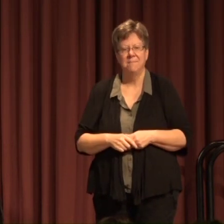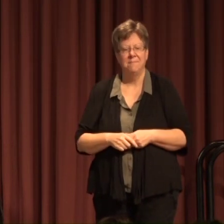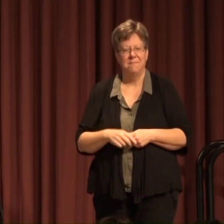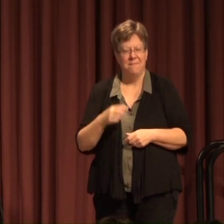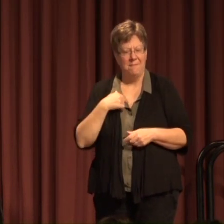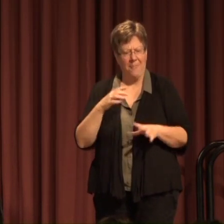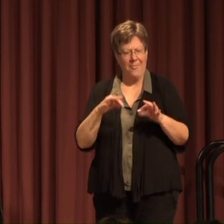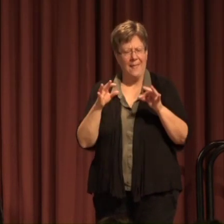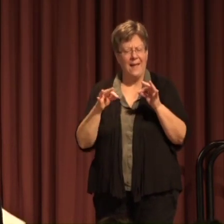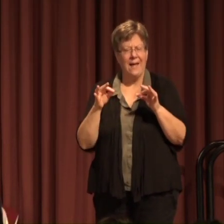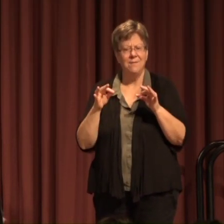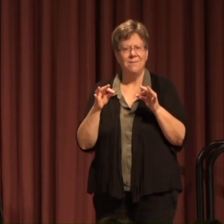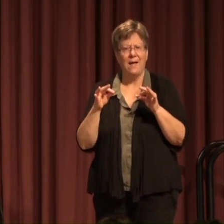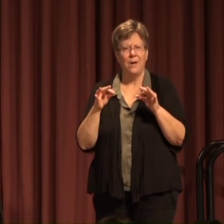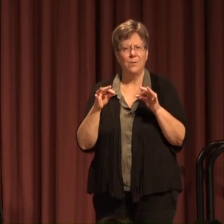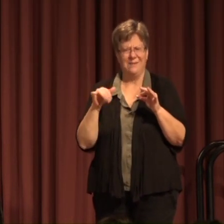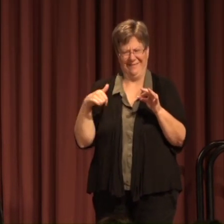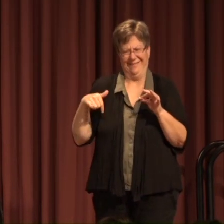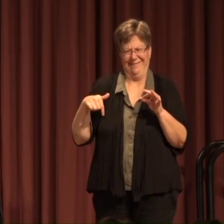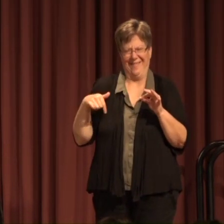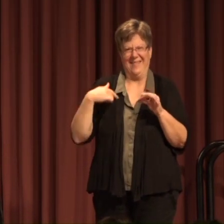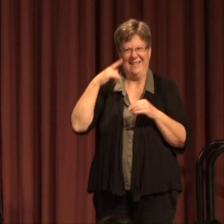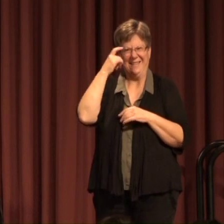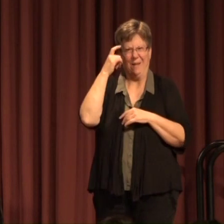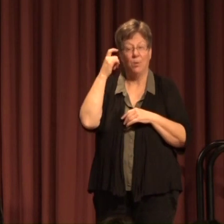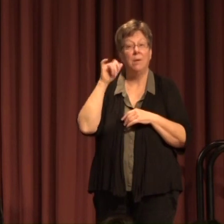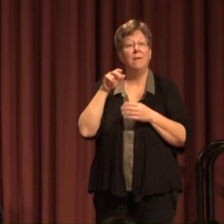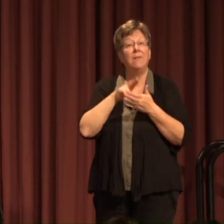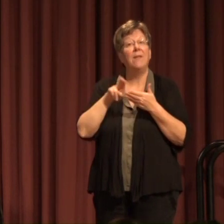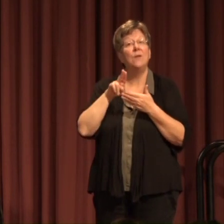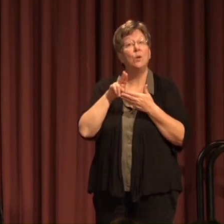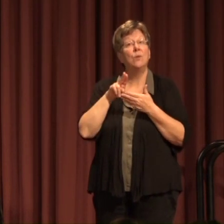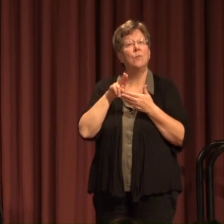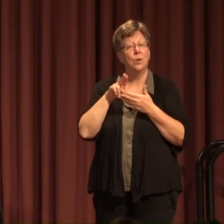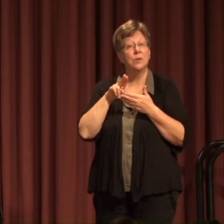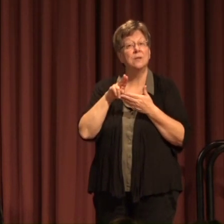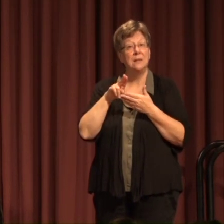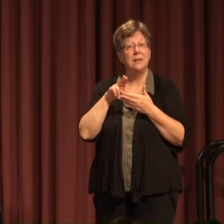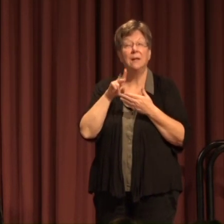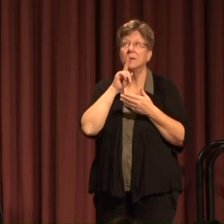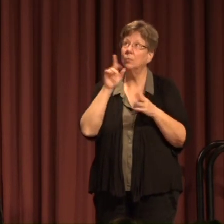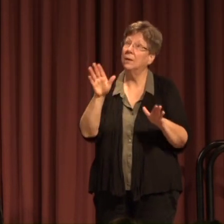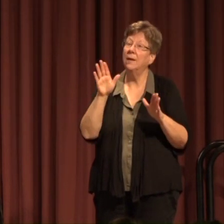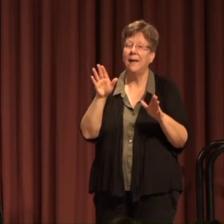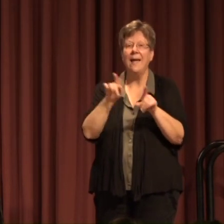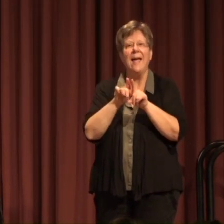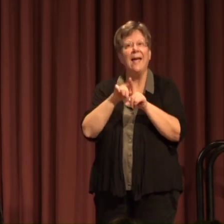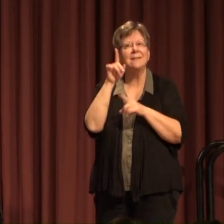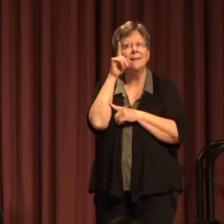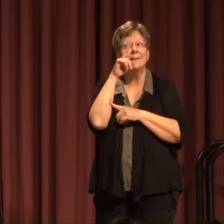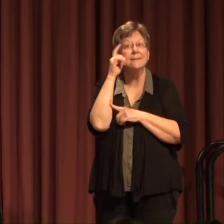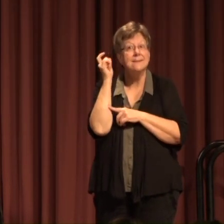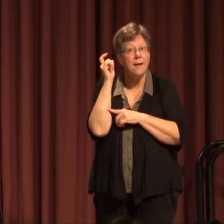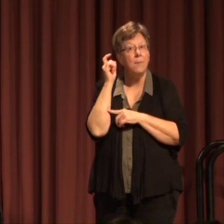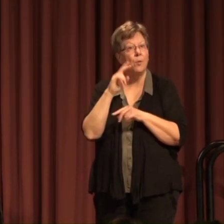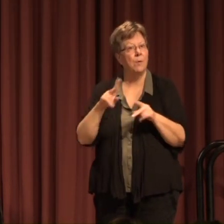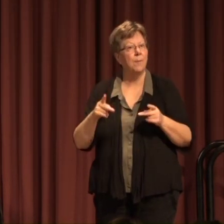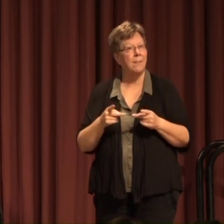found This summer That the university is particularly spectacular As a summer place